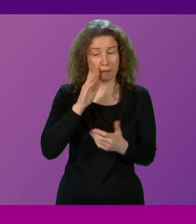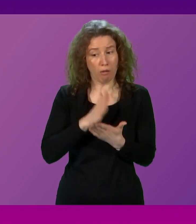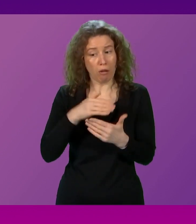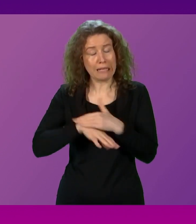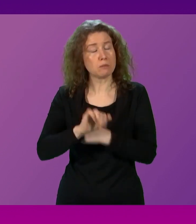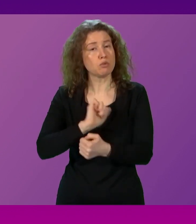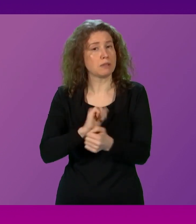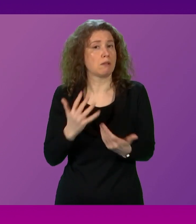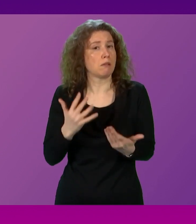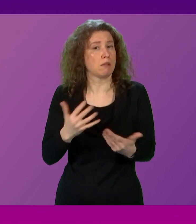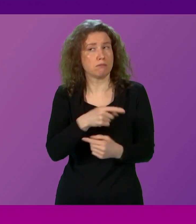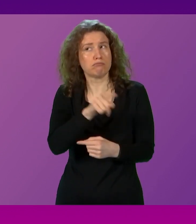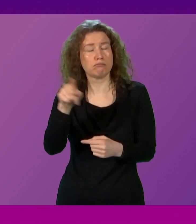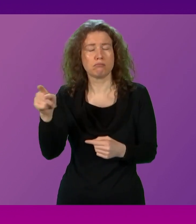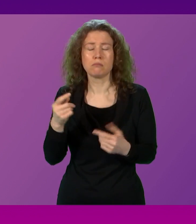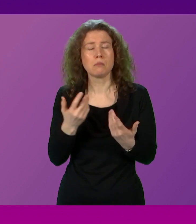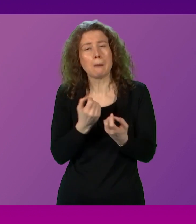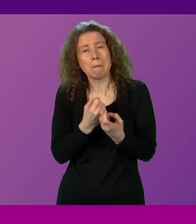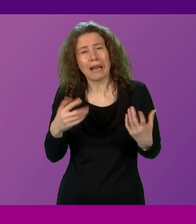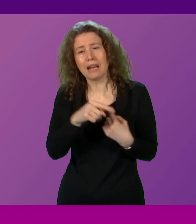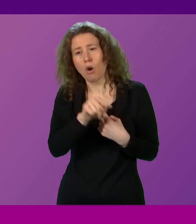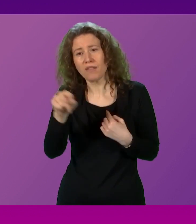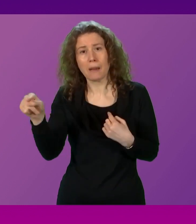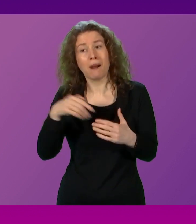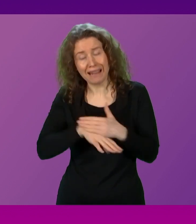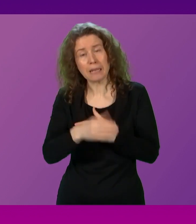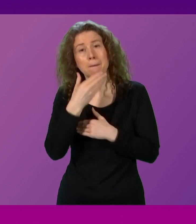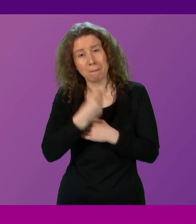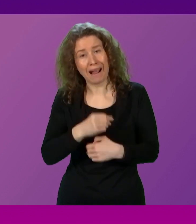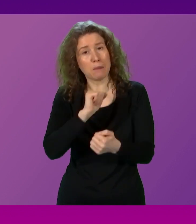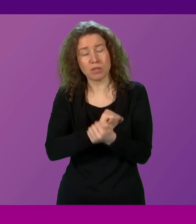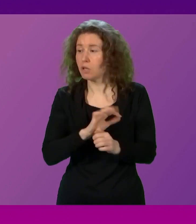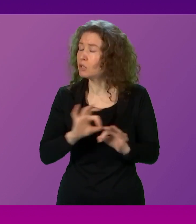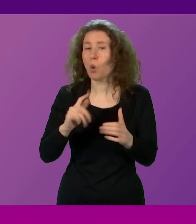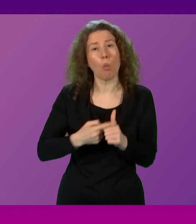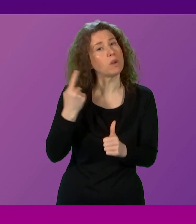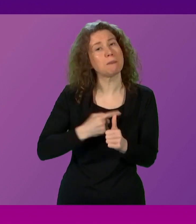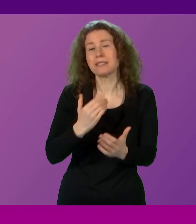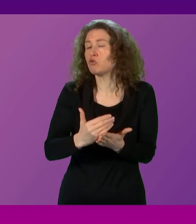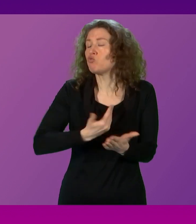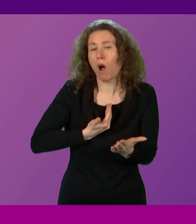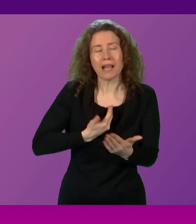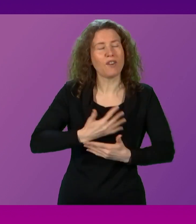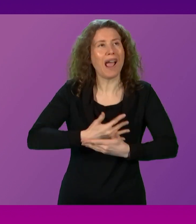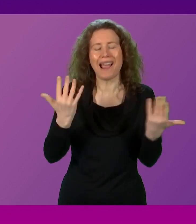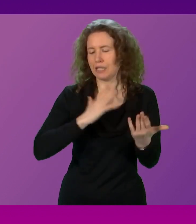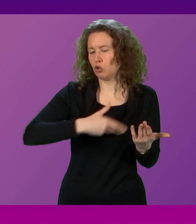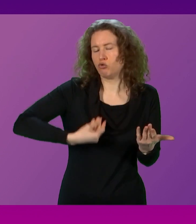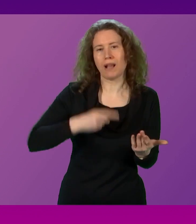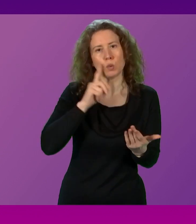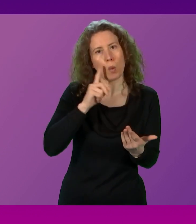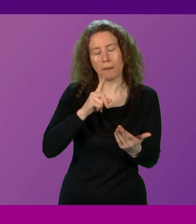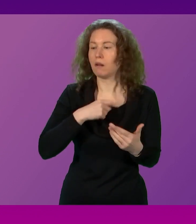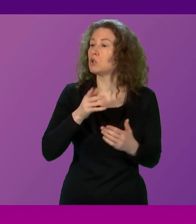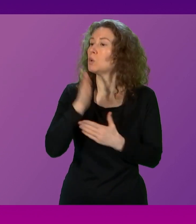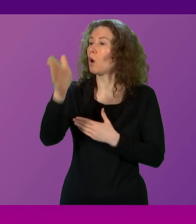prison custody, and, in fact, many of them are in male prisons. There is no automatic right for any trans woman to serve their